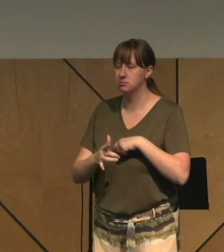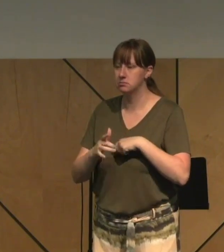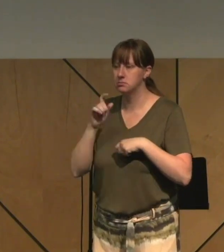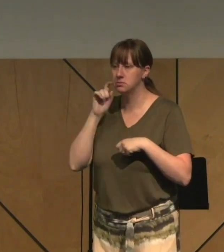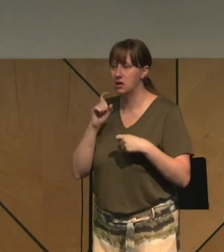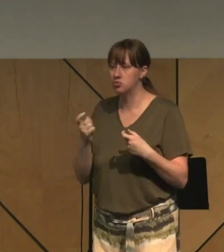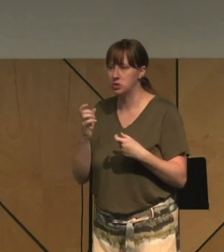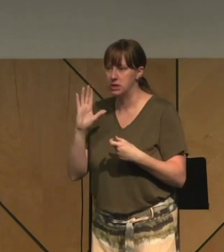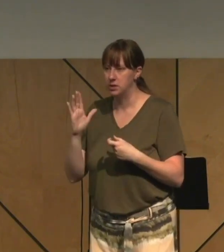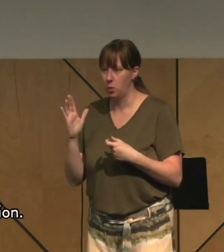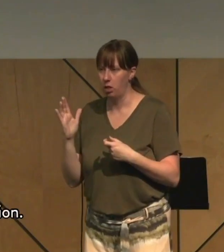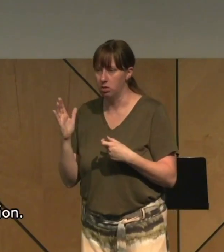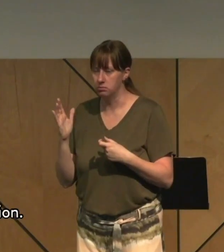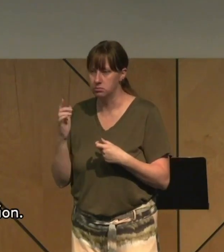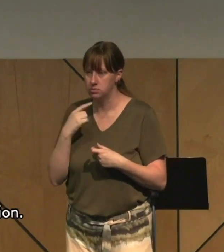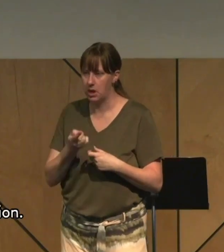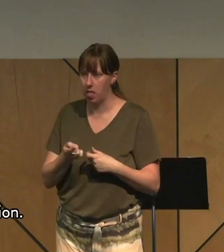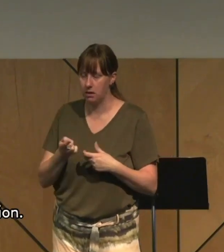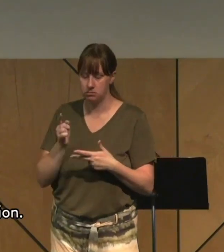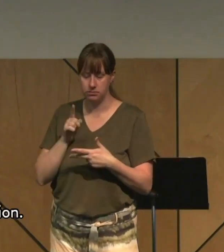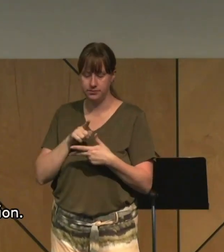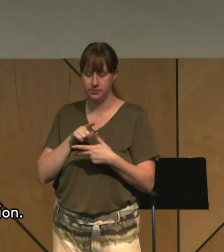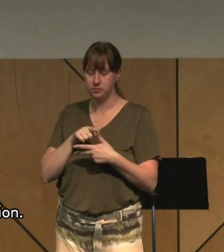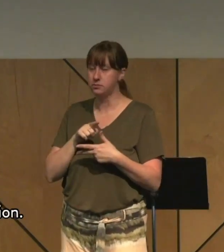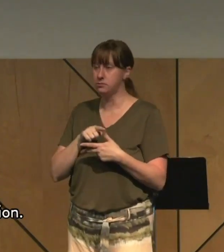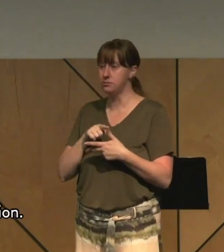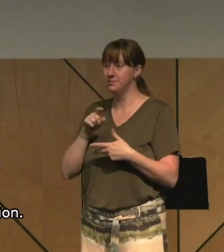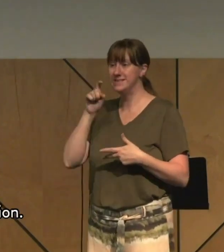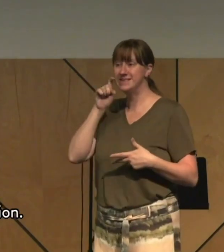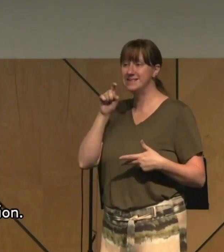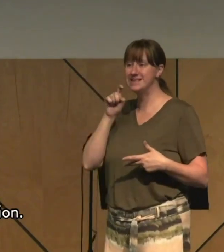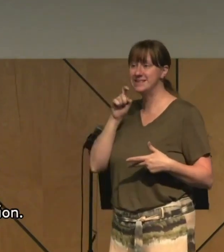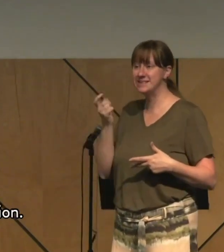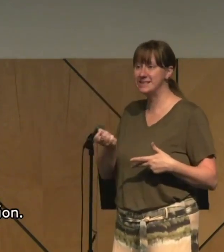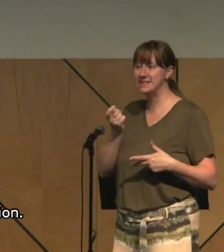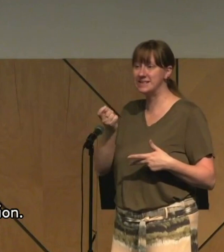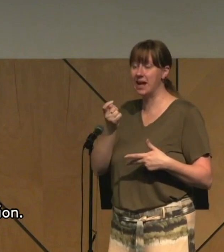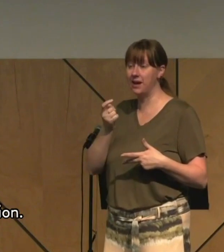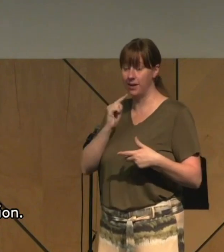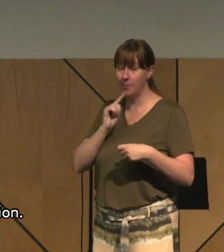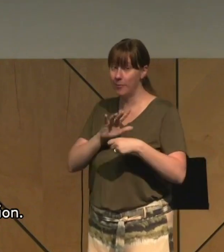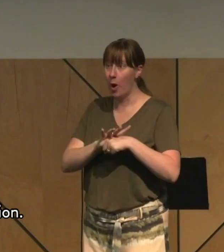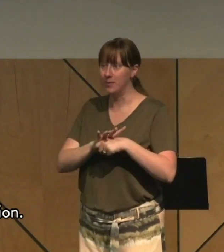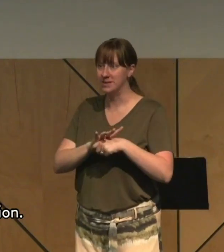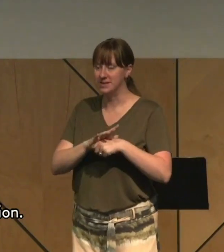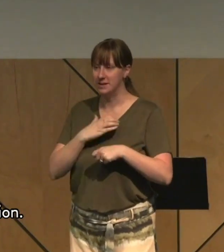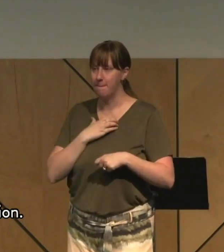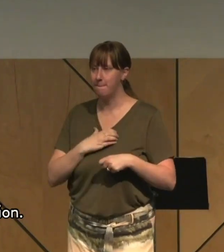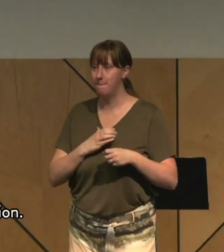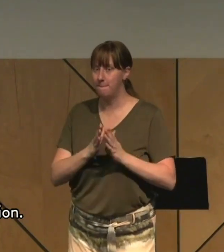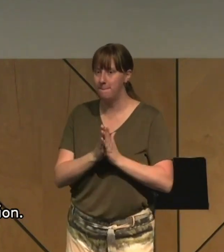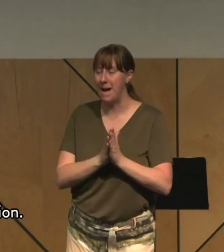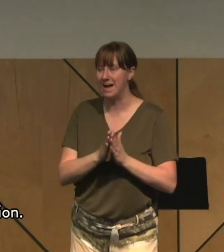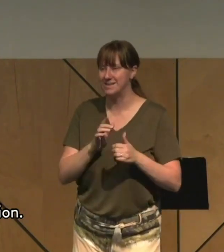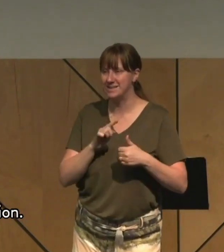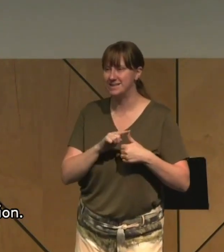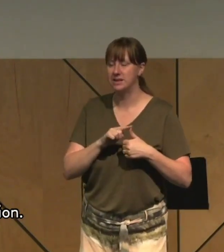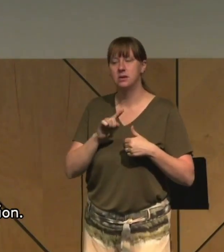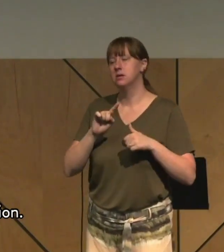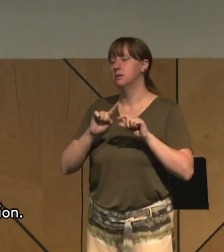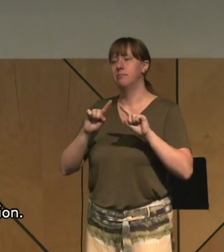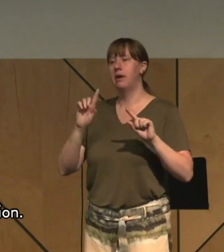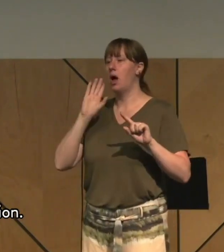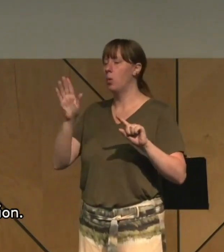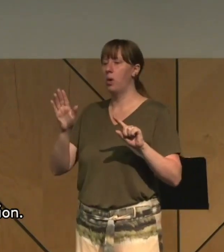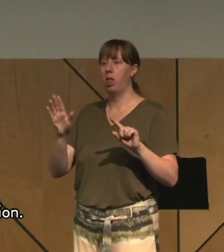promise is this. Sexual sin promises passion, but delivers perversion. Proverbs chapter 7